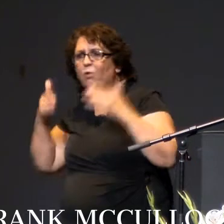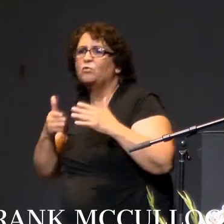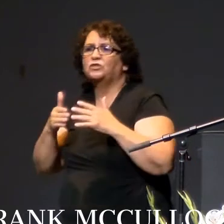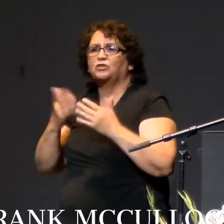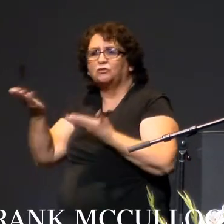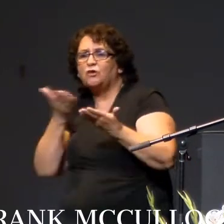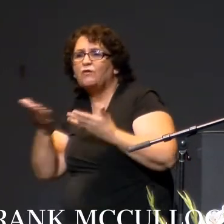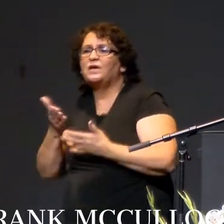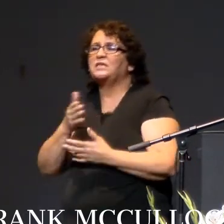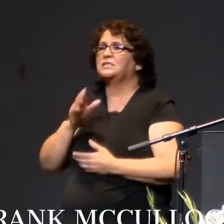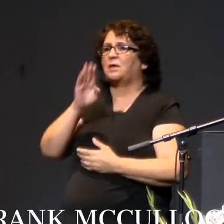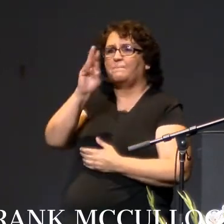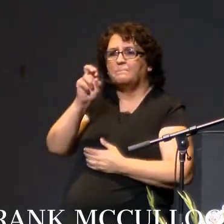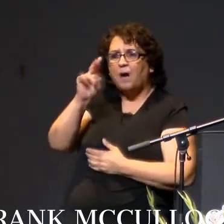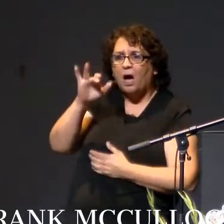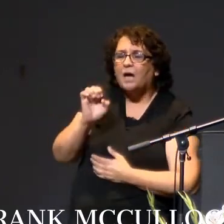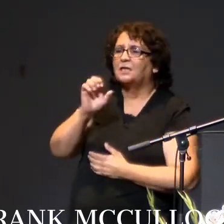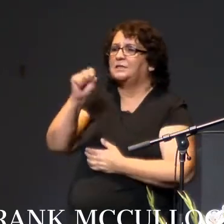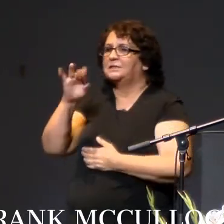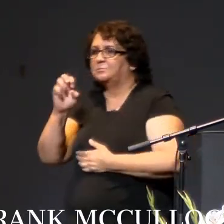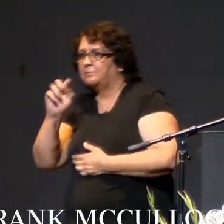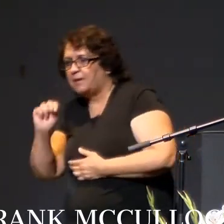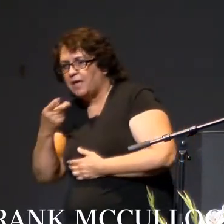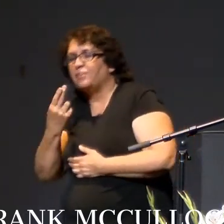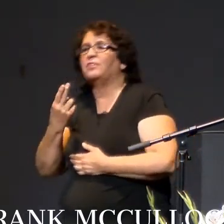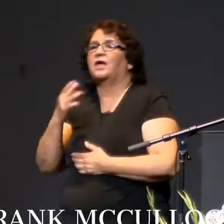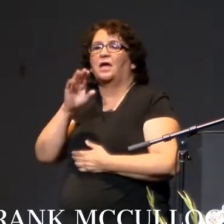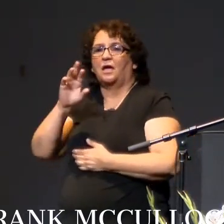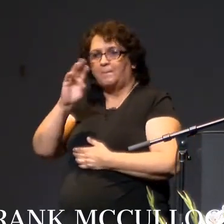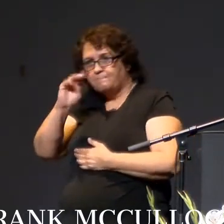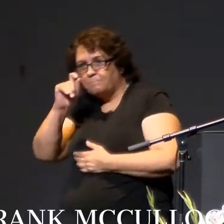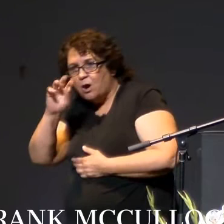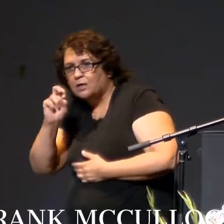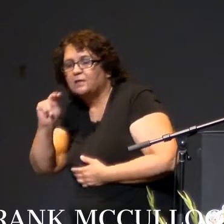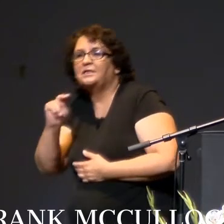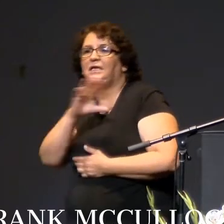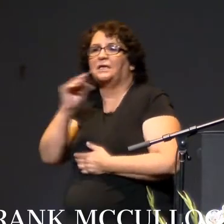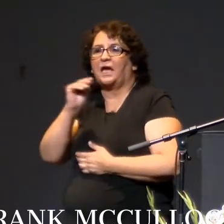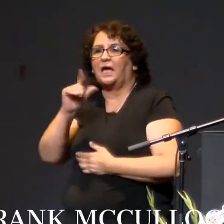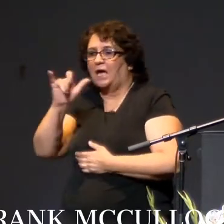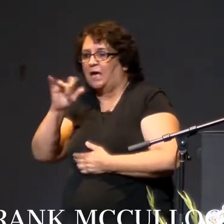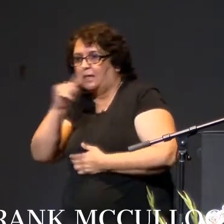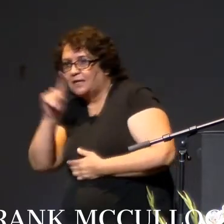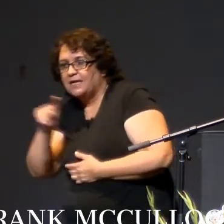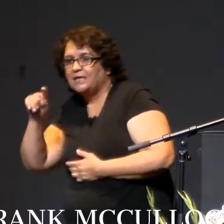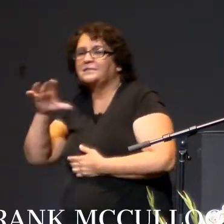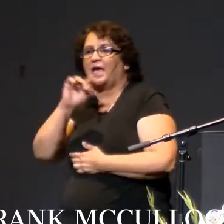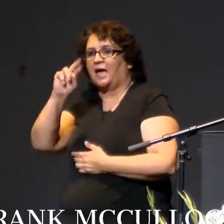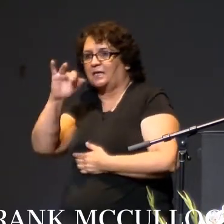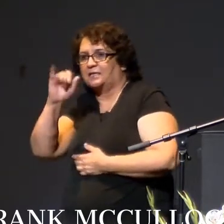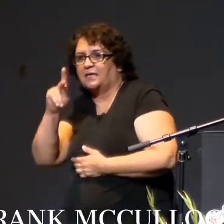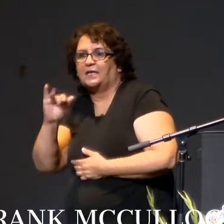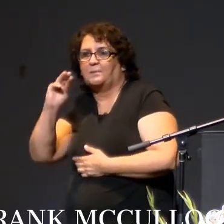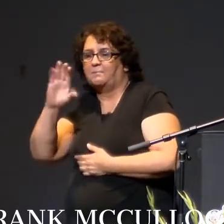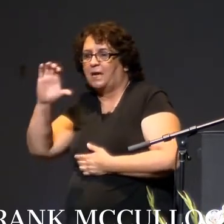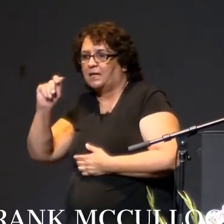Martin Hone Sanchez, Randy Maltsev, Susie Smith, Marilyn Luna, Liz Pfeiffer, and Nikki McKay. I wish you